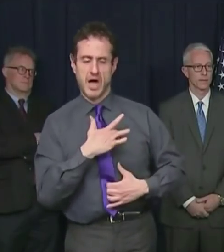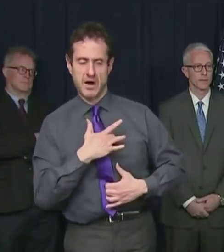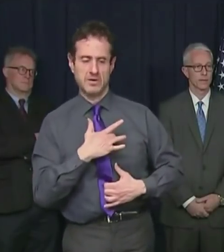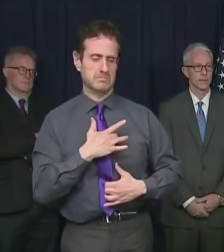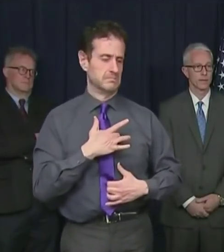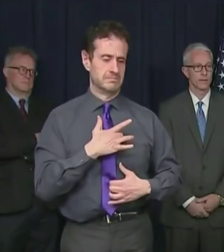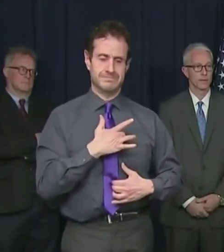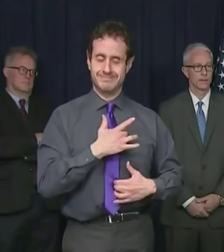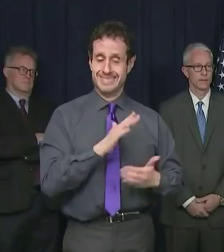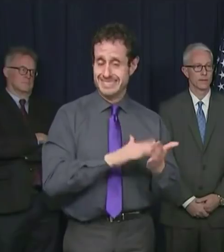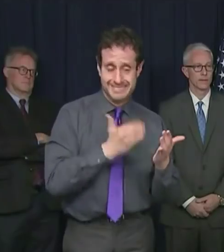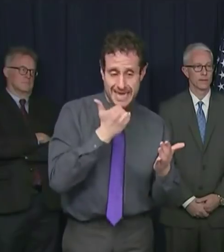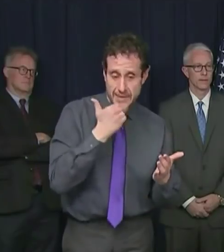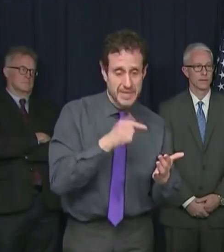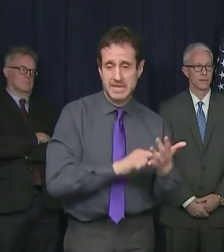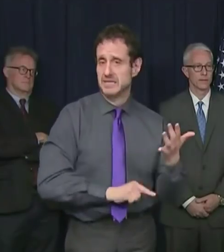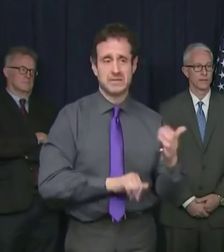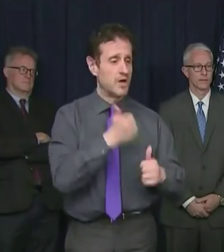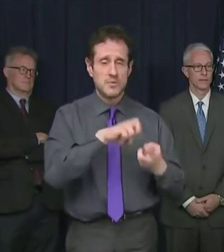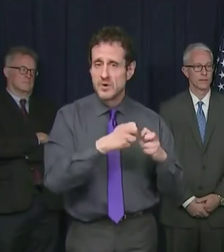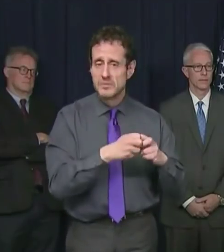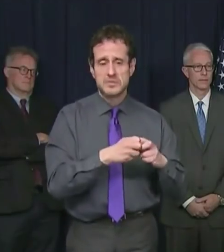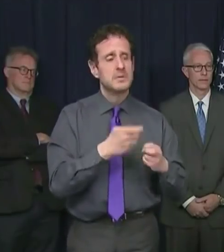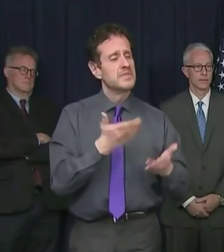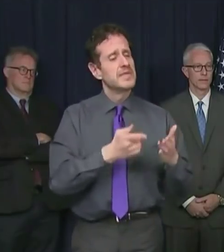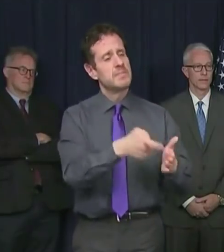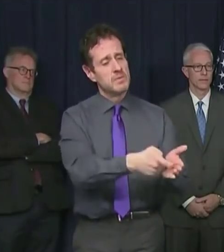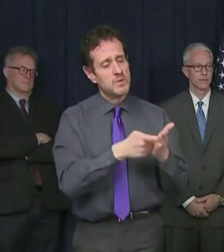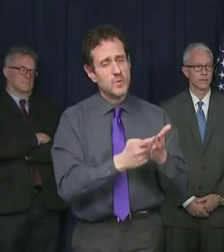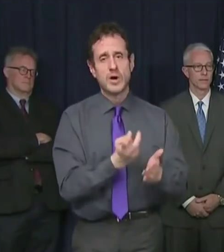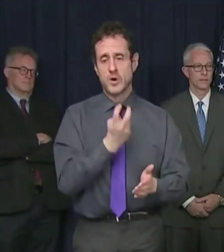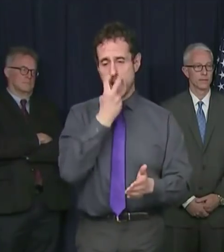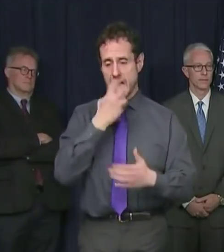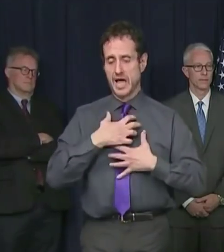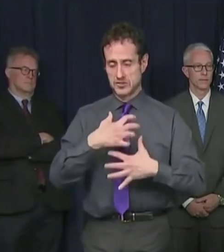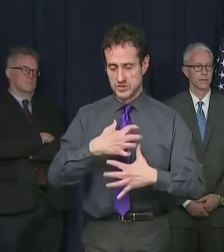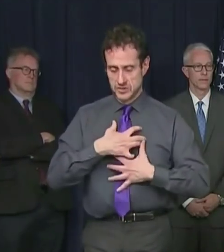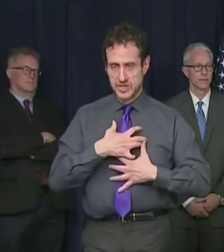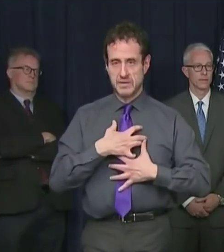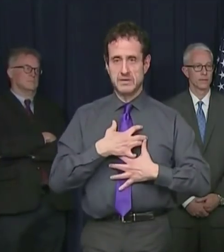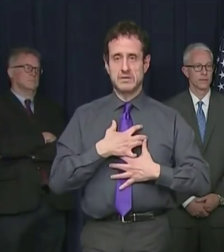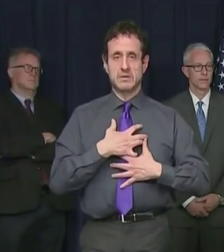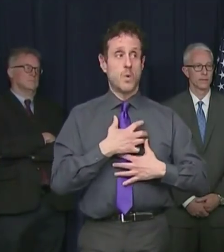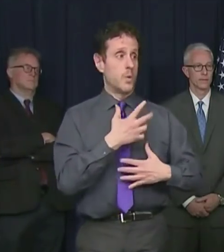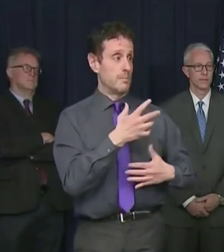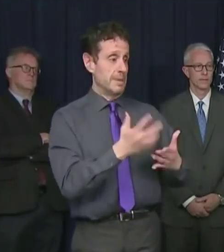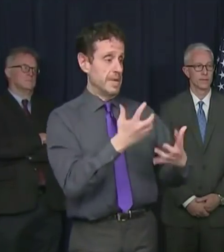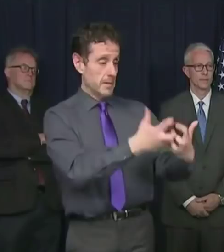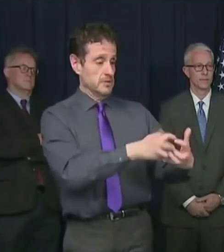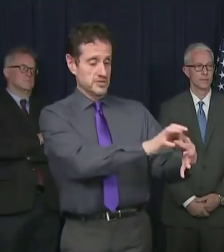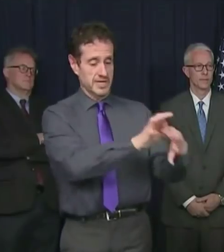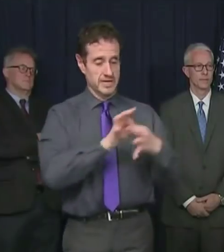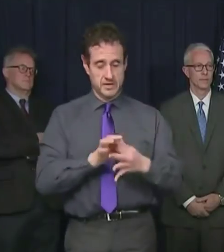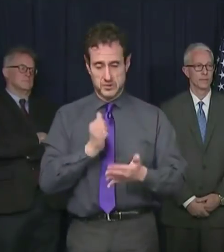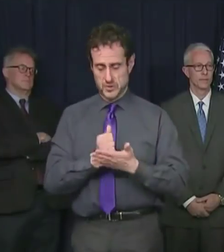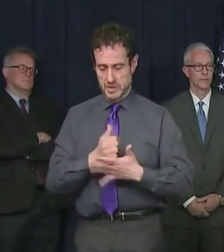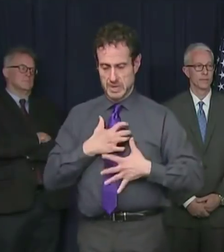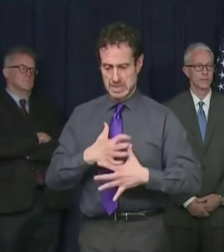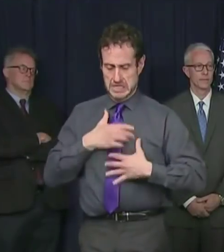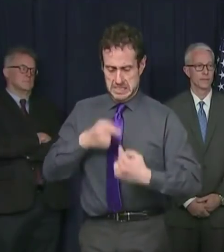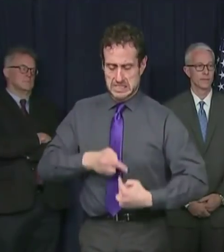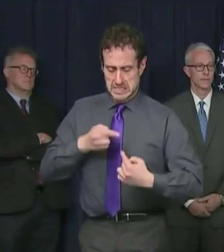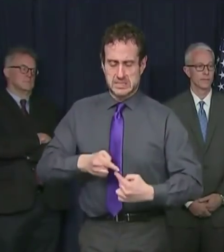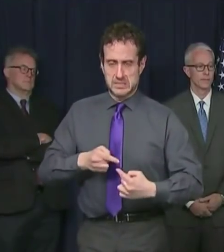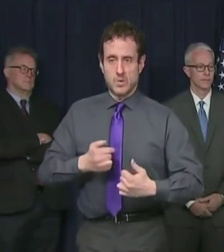or maybe a ventilator, life support. We do amazing things like this to save patients